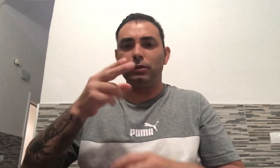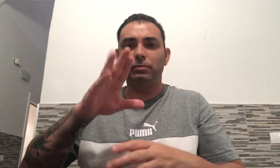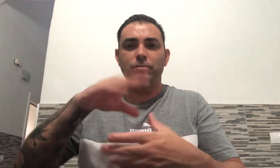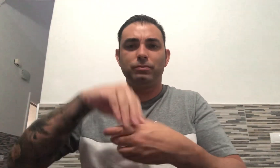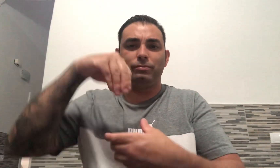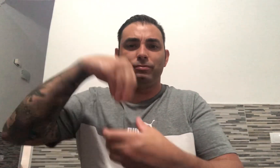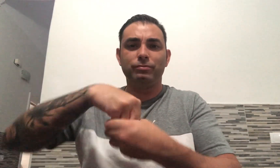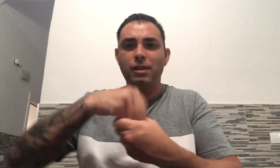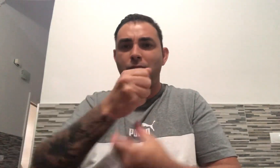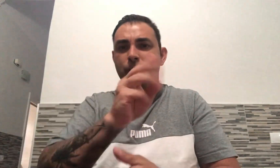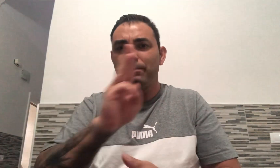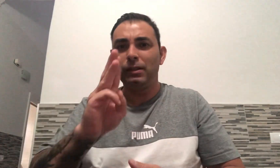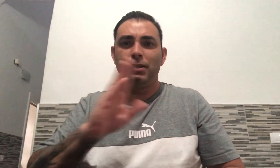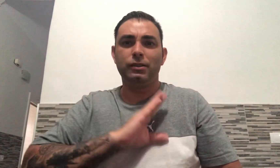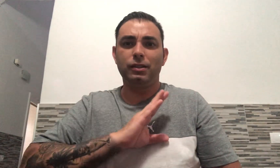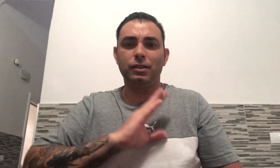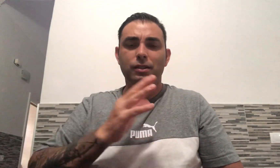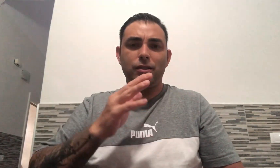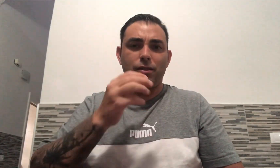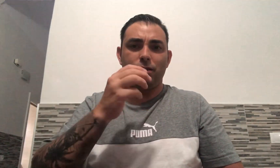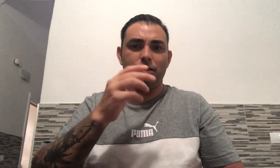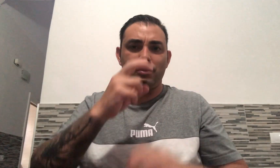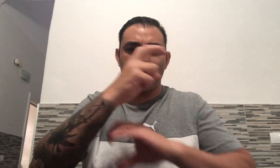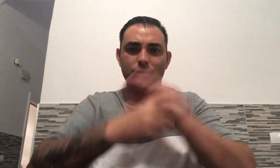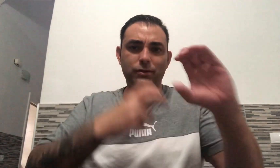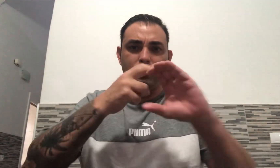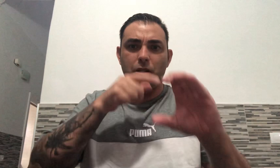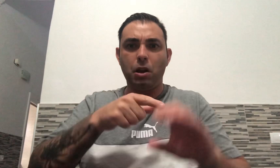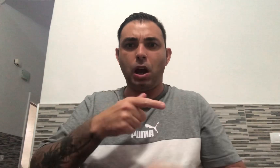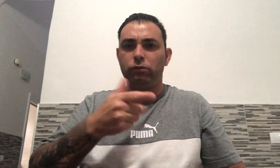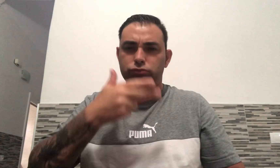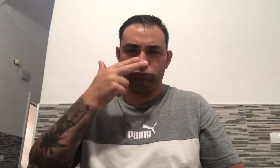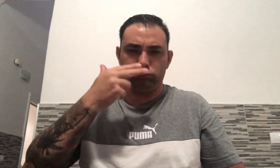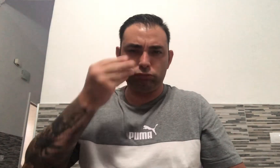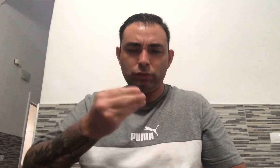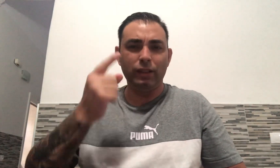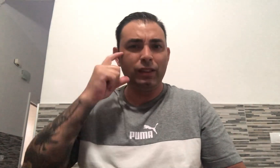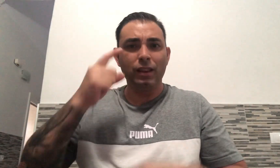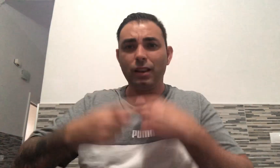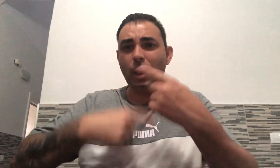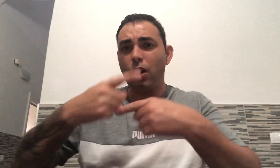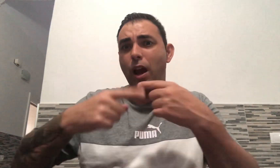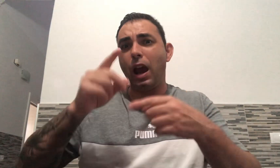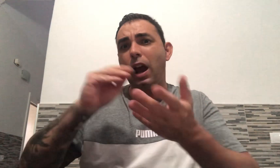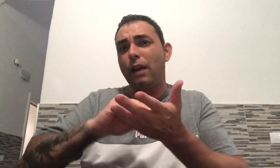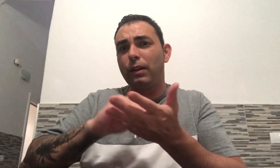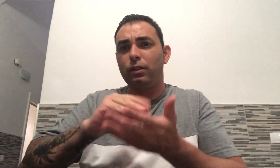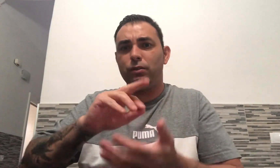Warum diaki.